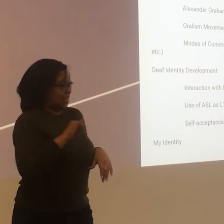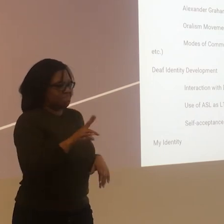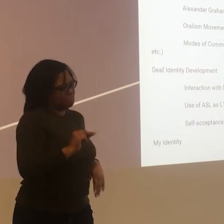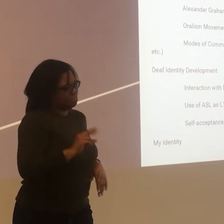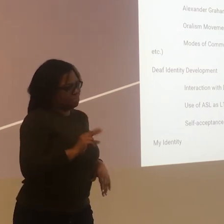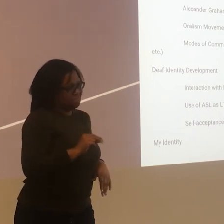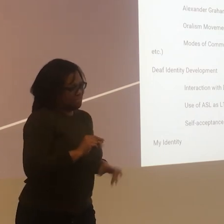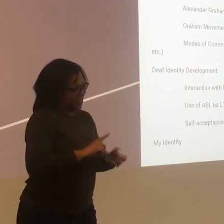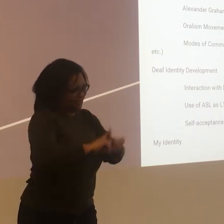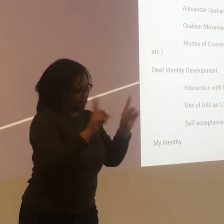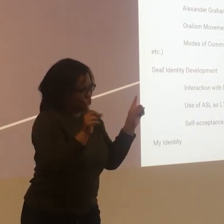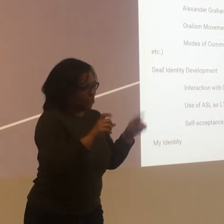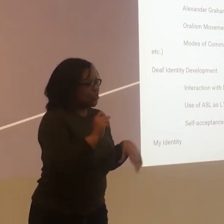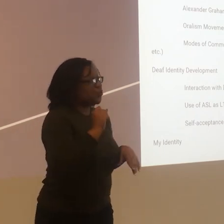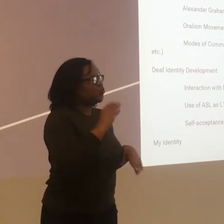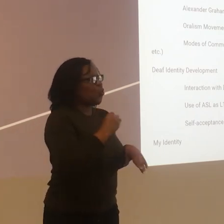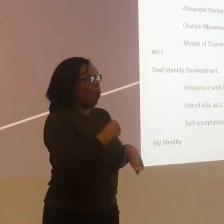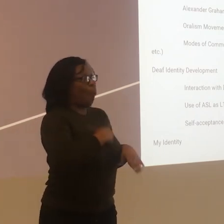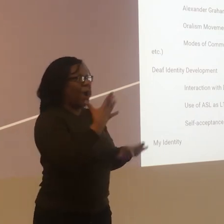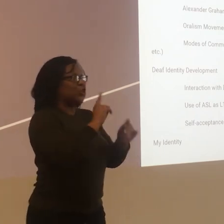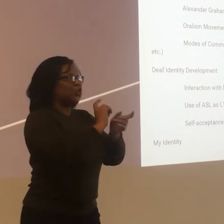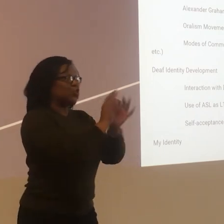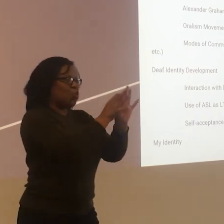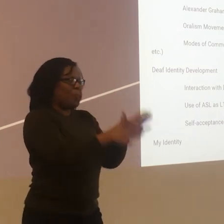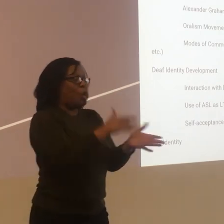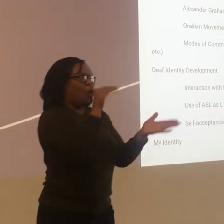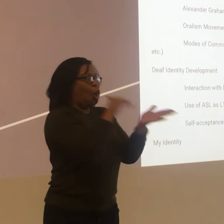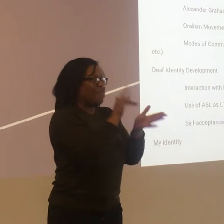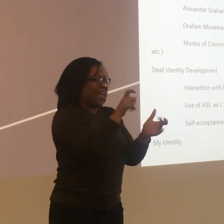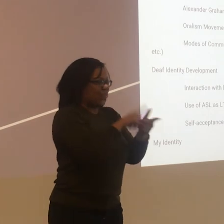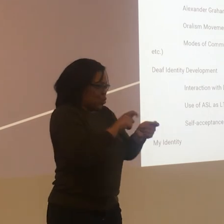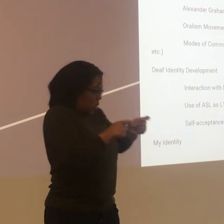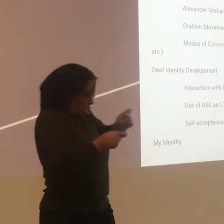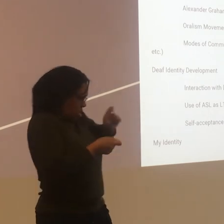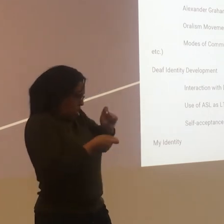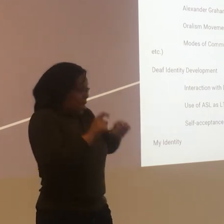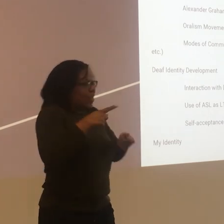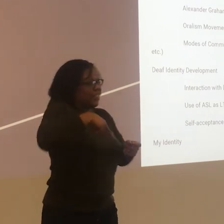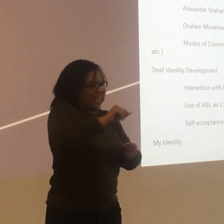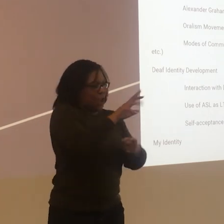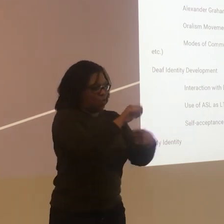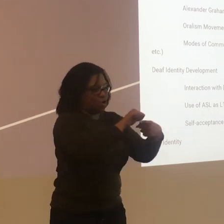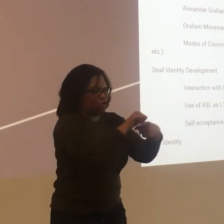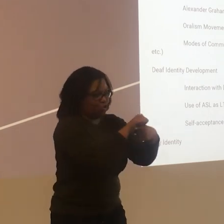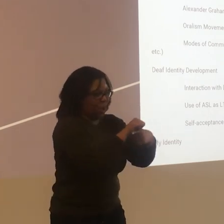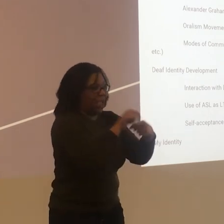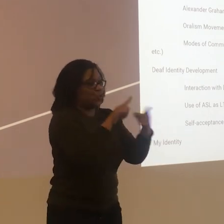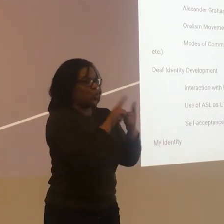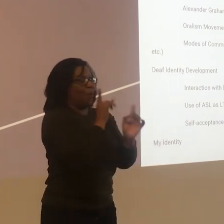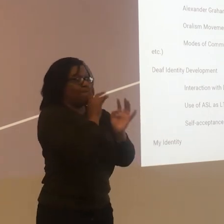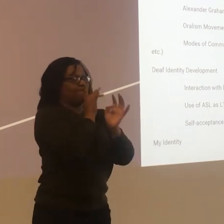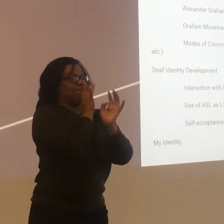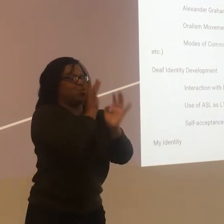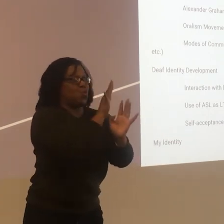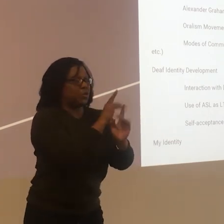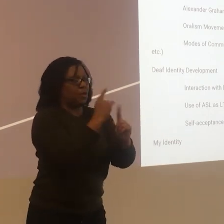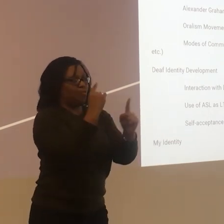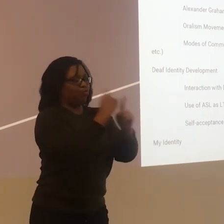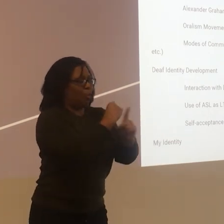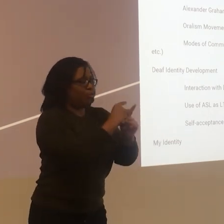But the communication styles are completely different. White interpreters typically have to get a lot more